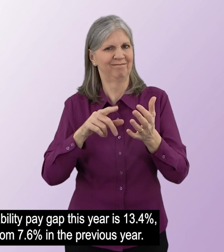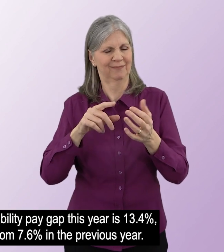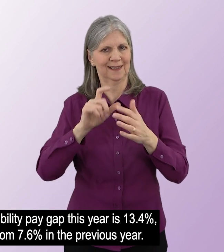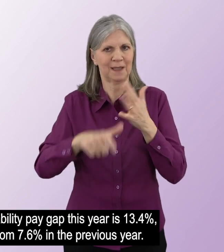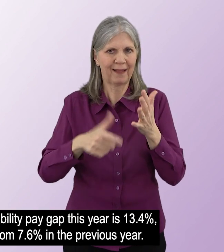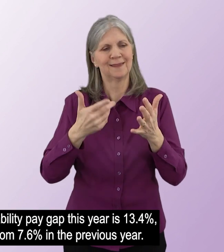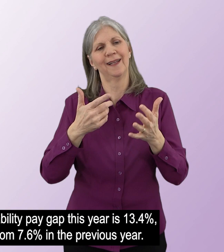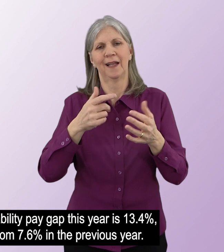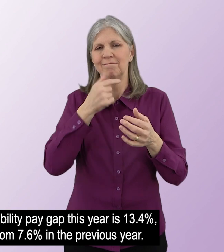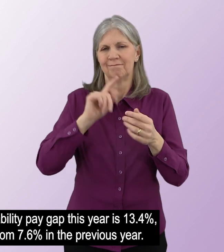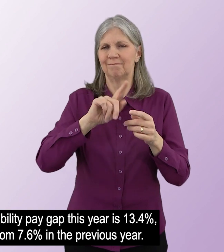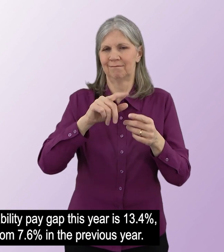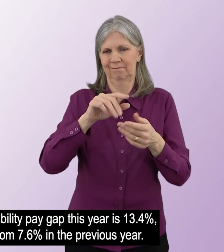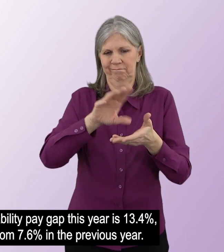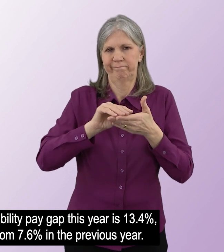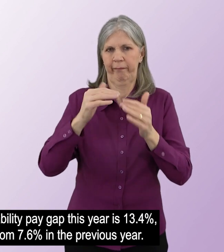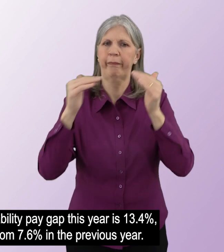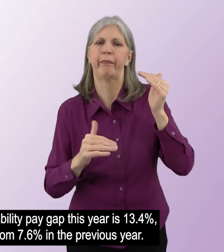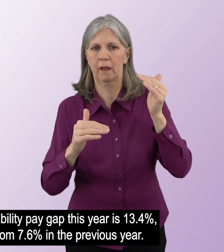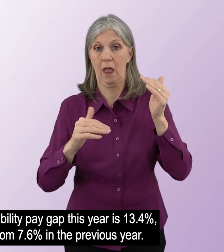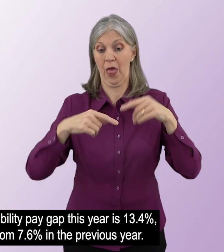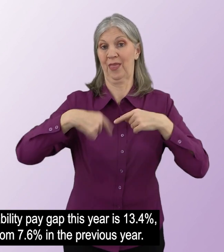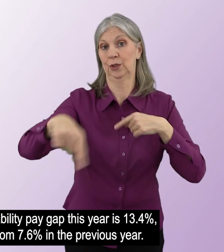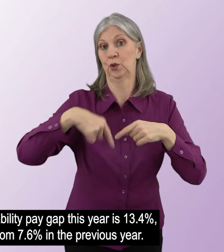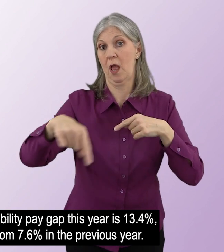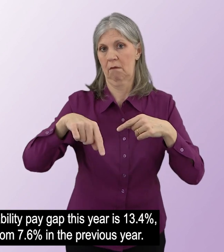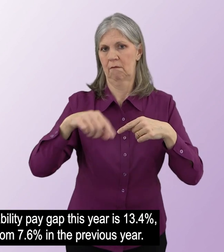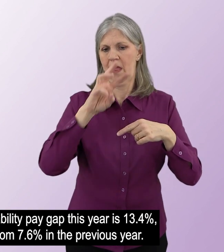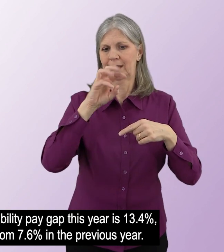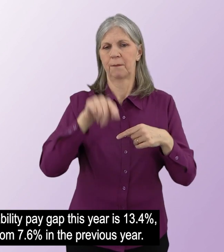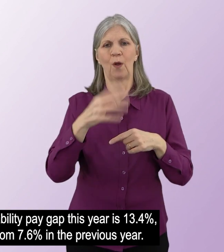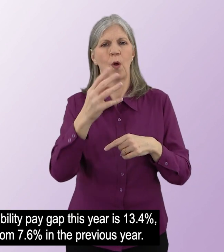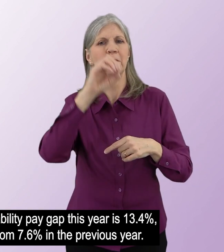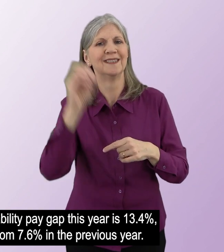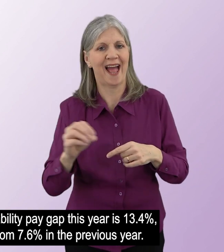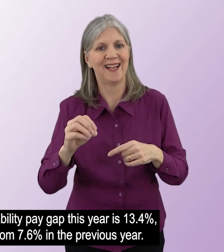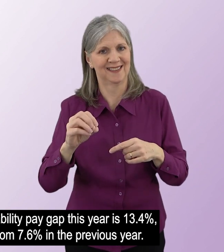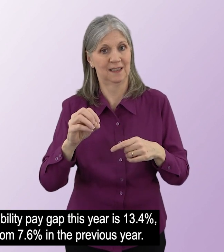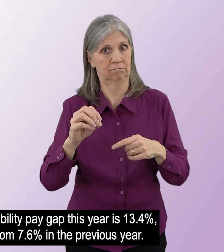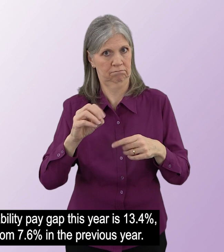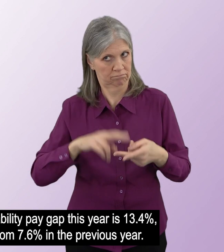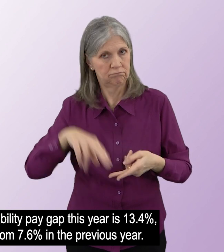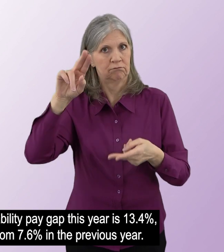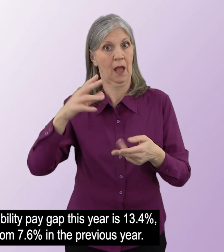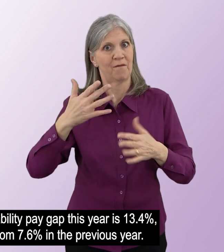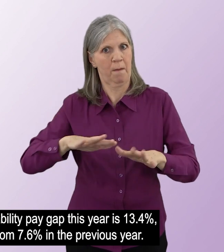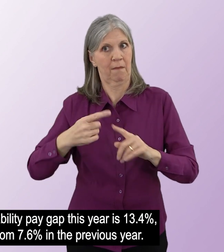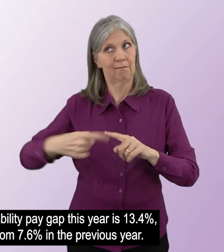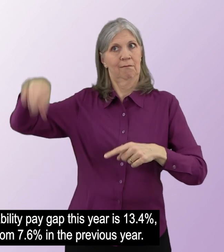The median disability pay gap this year is 13.4%. The increase from 7.6%